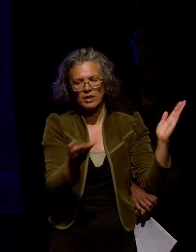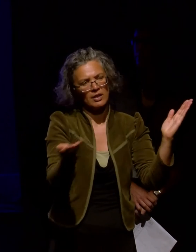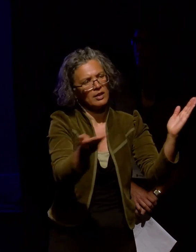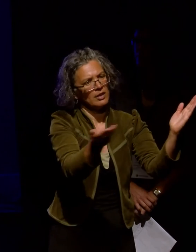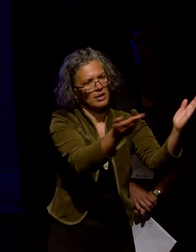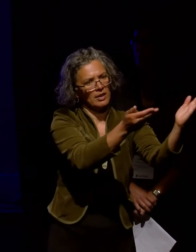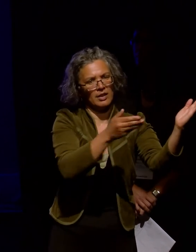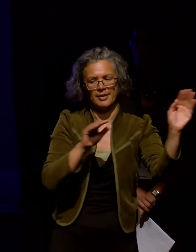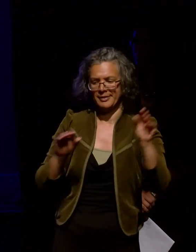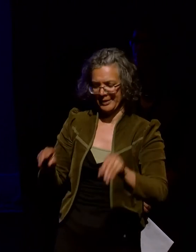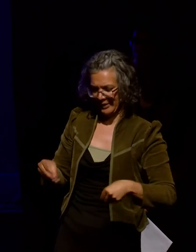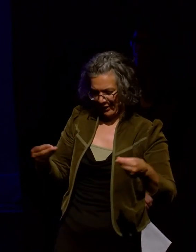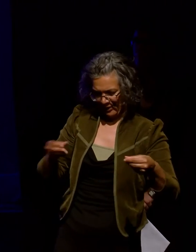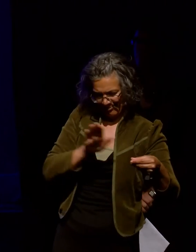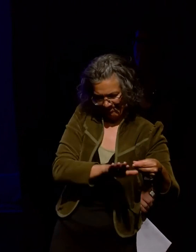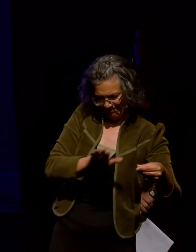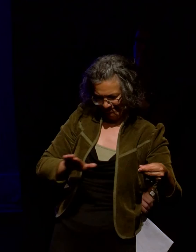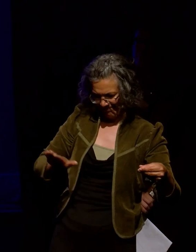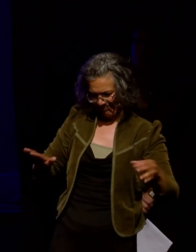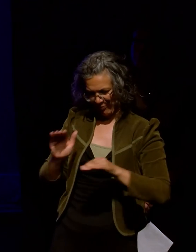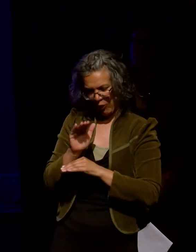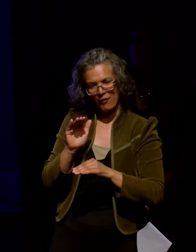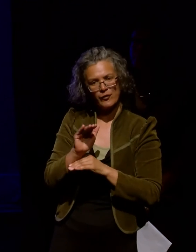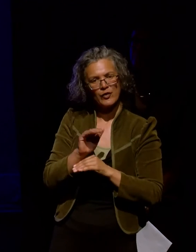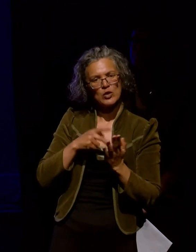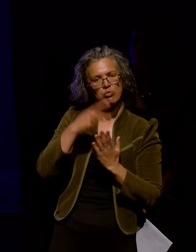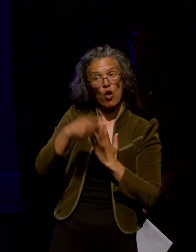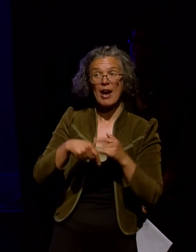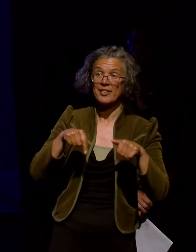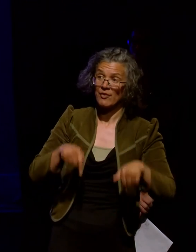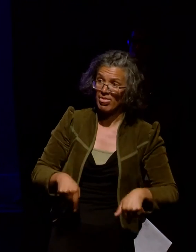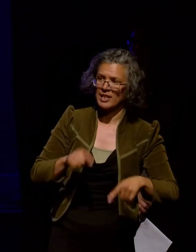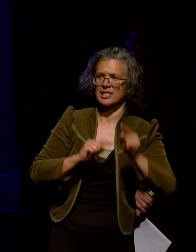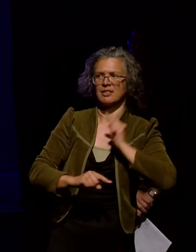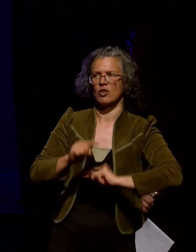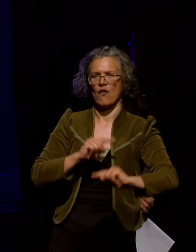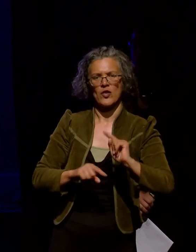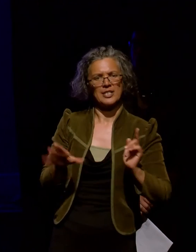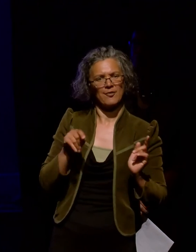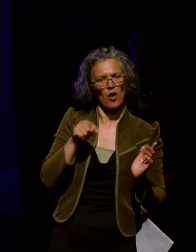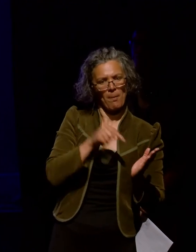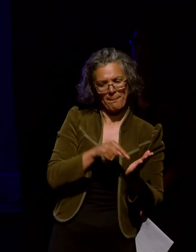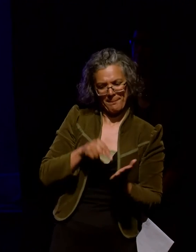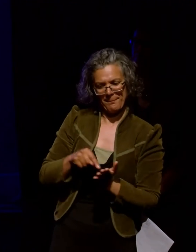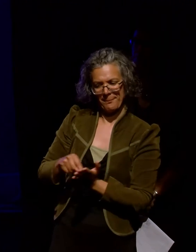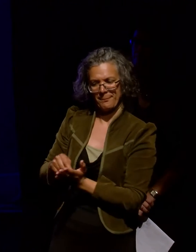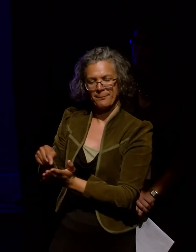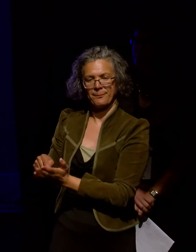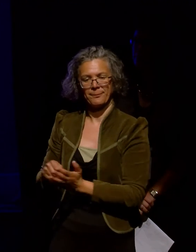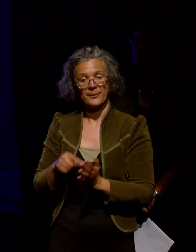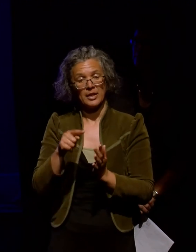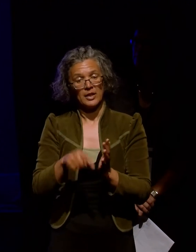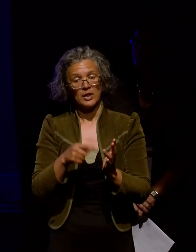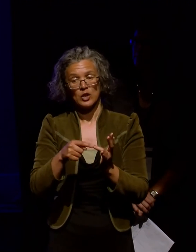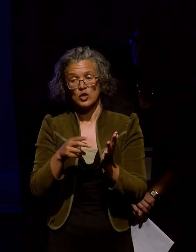a framework for planning future programs for this very conference. Joanna who is the